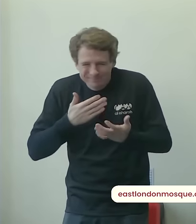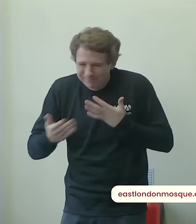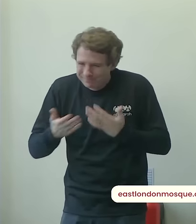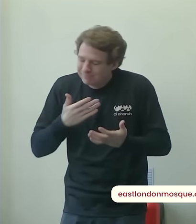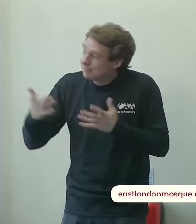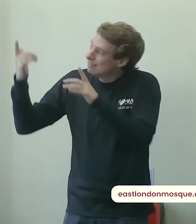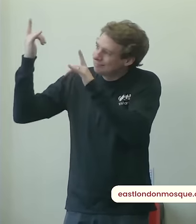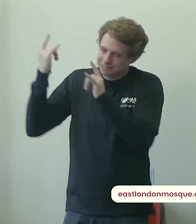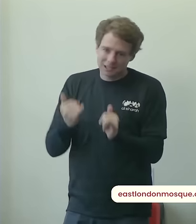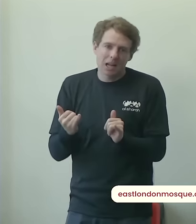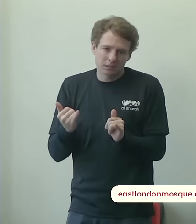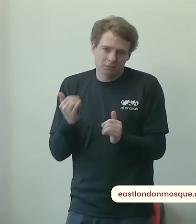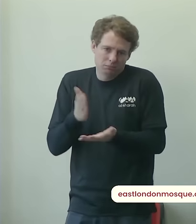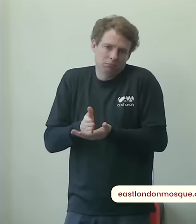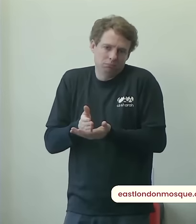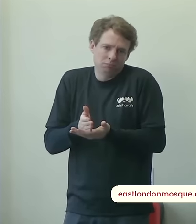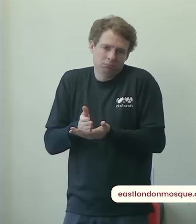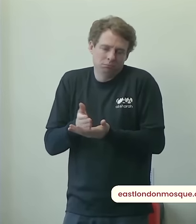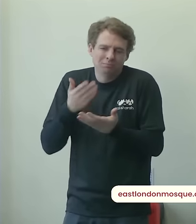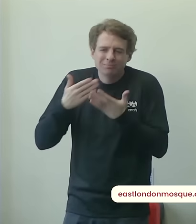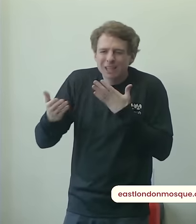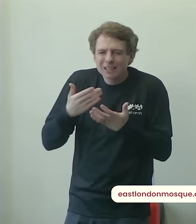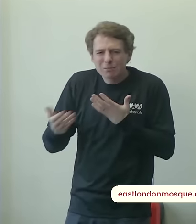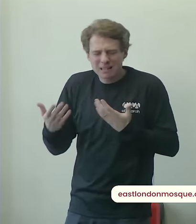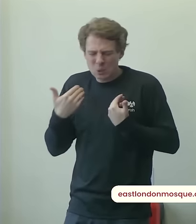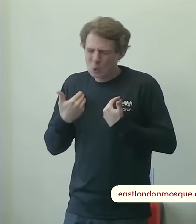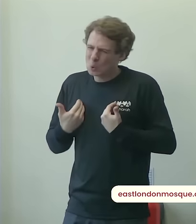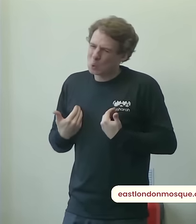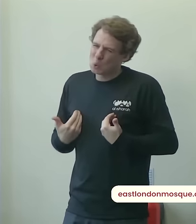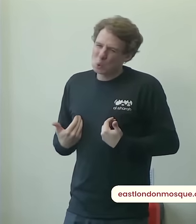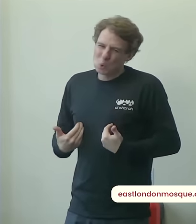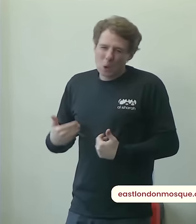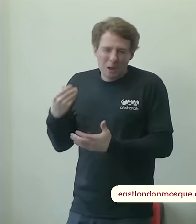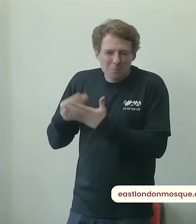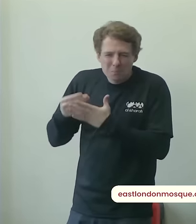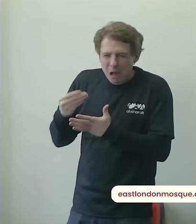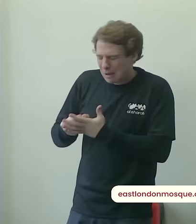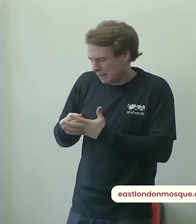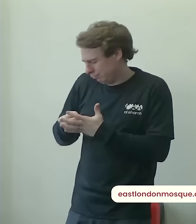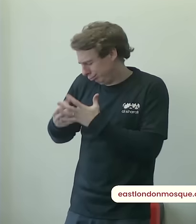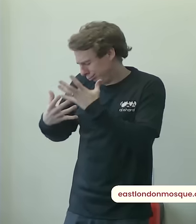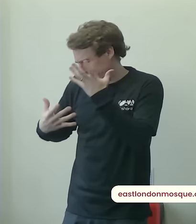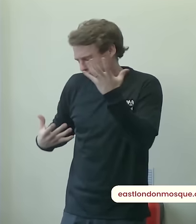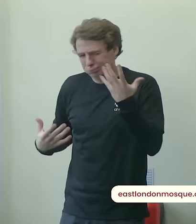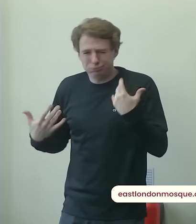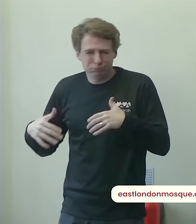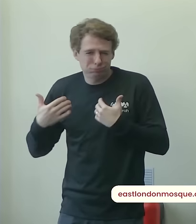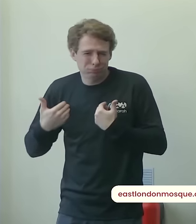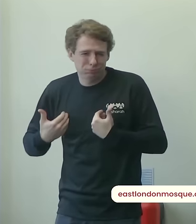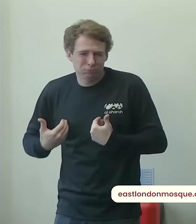in the world perhaps you cannot sleep perhaps there is something challenging it goes to prove that when allah says i created you to